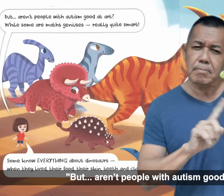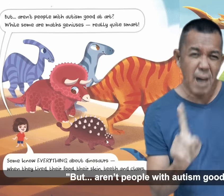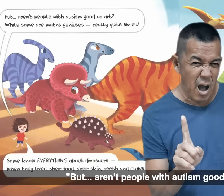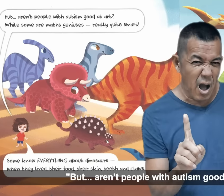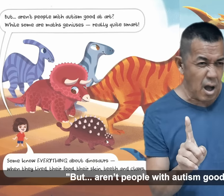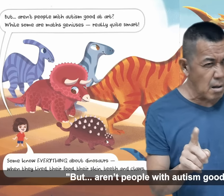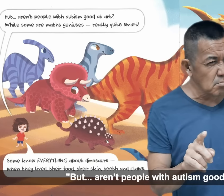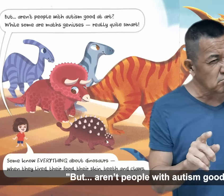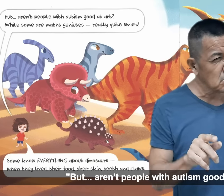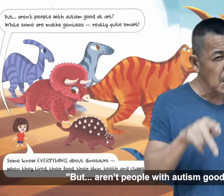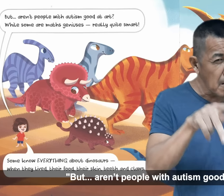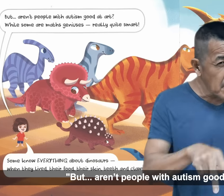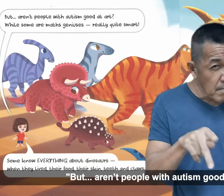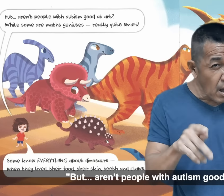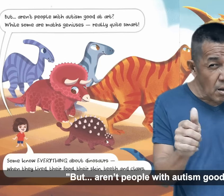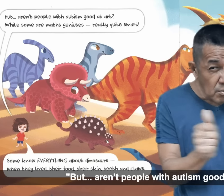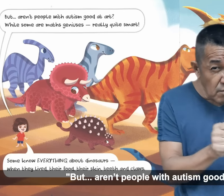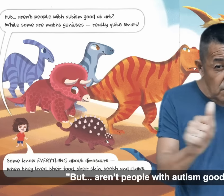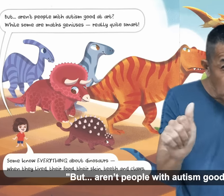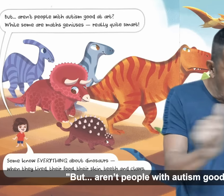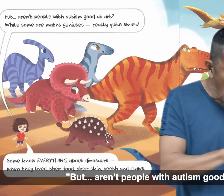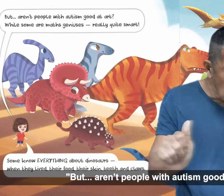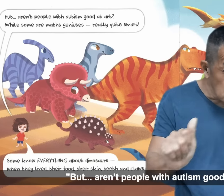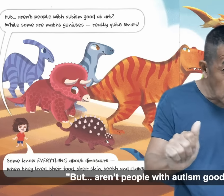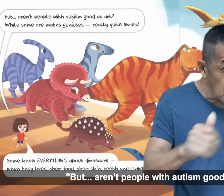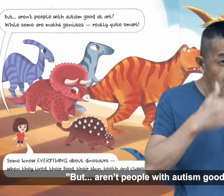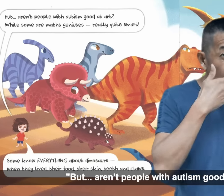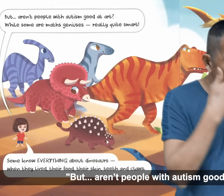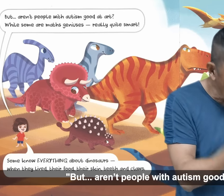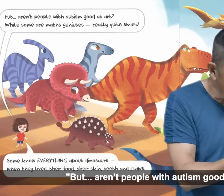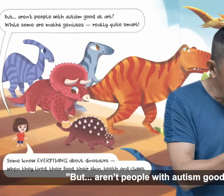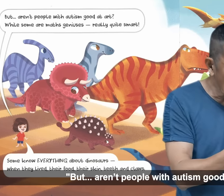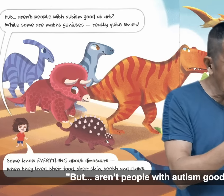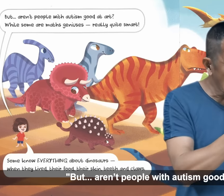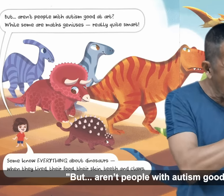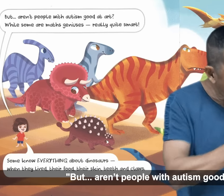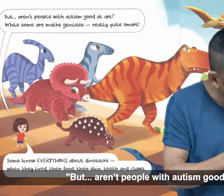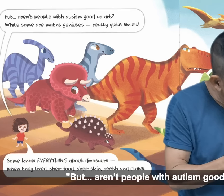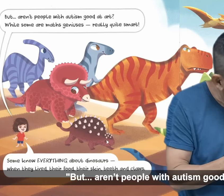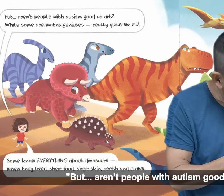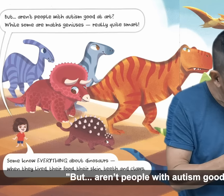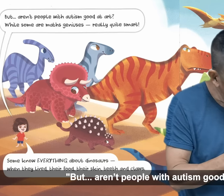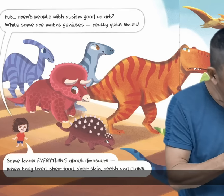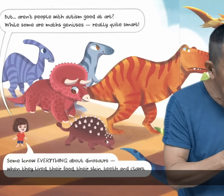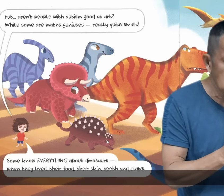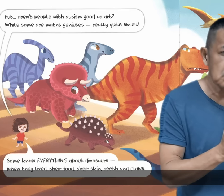But aren't people with autism good at art?